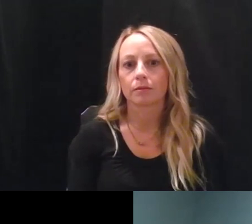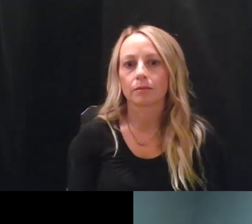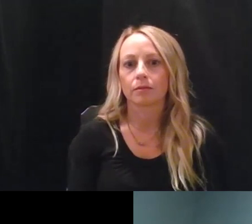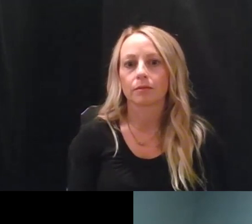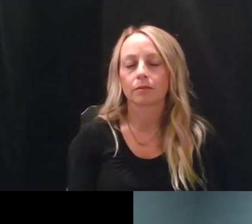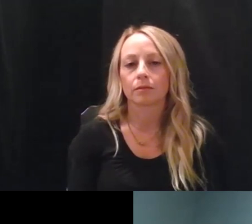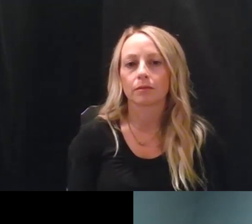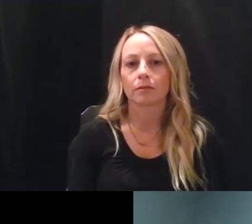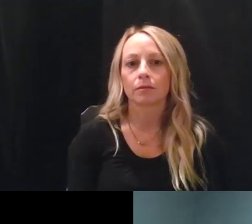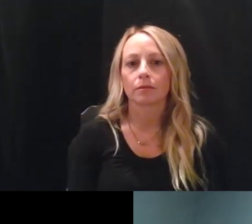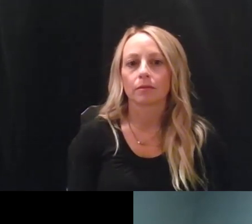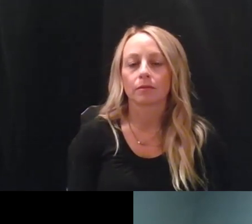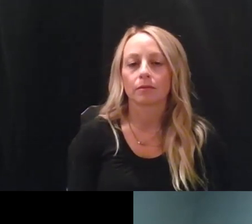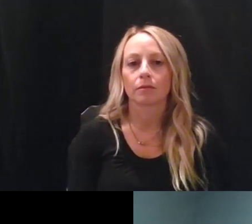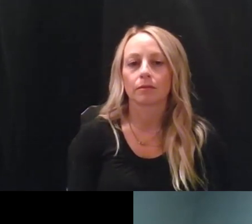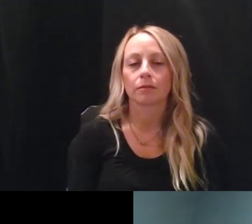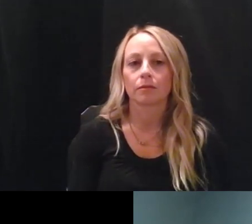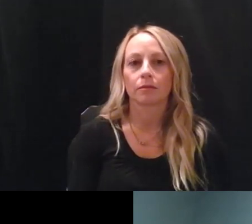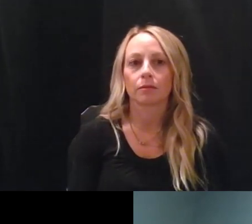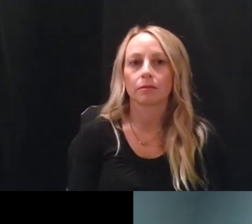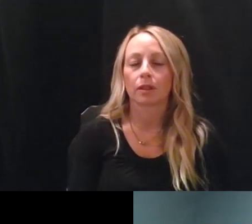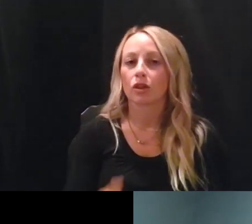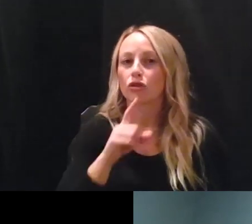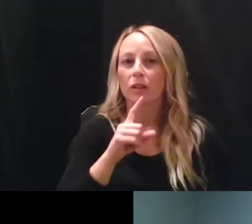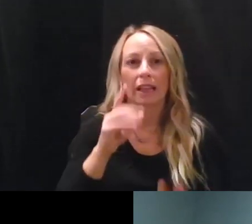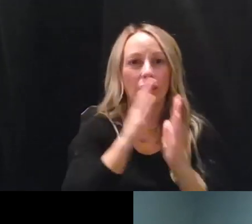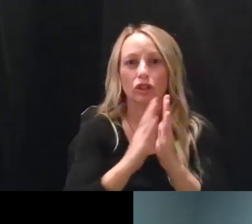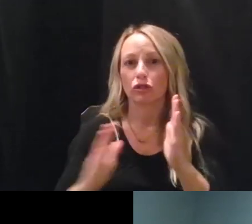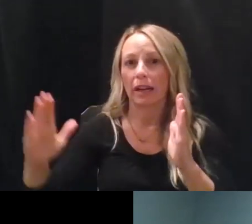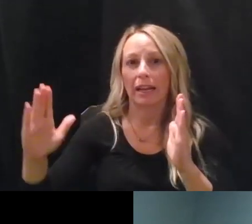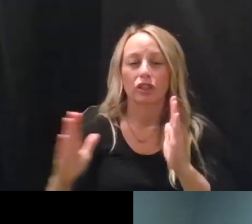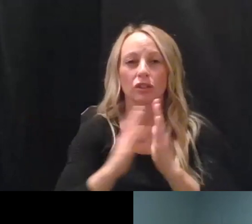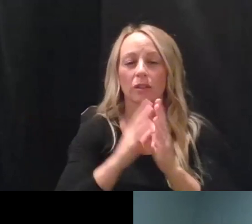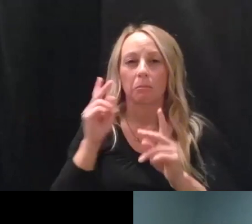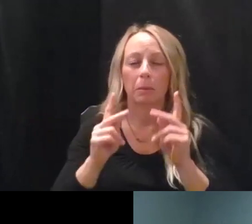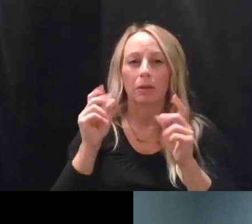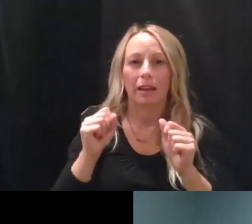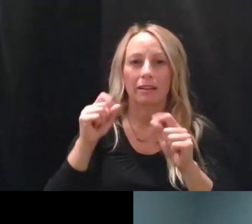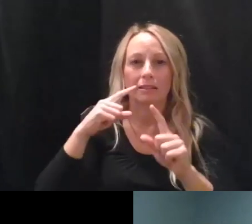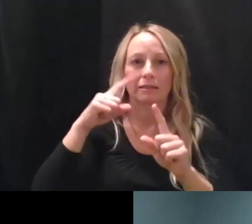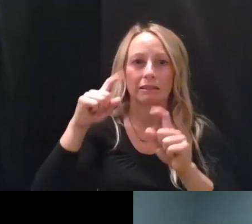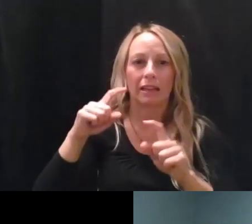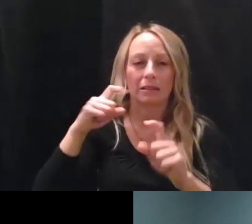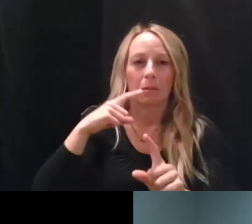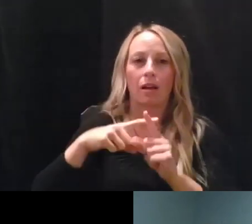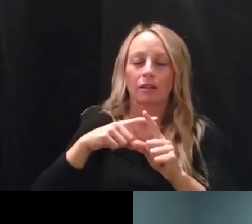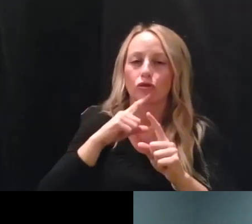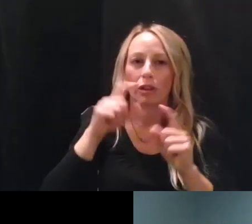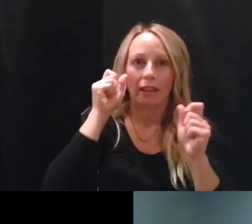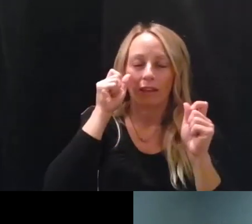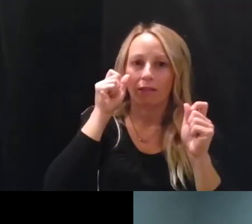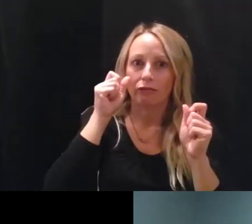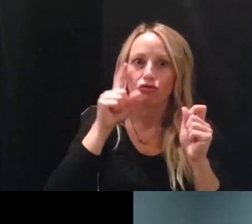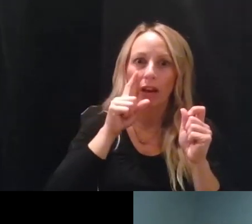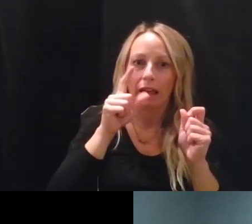The duration that people can test positive is a really fascinating question. And it's too bad we don't have enough time to go into a lot of